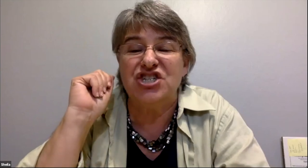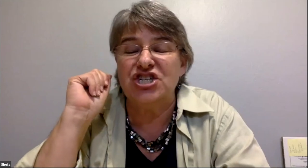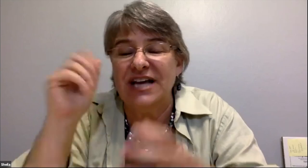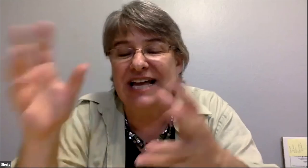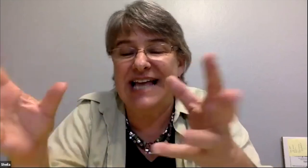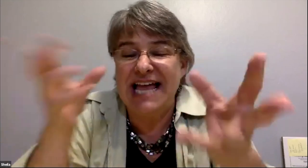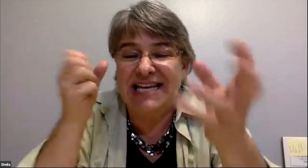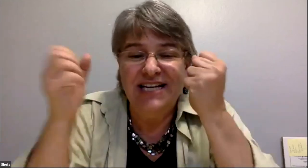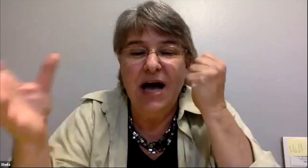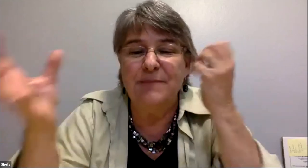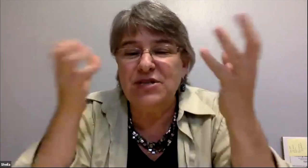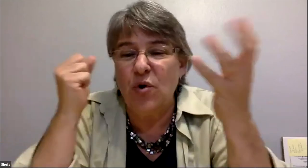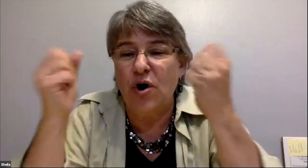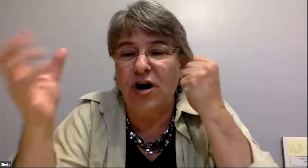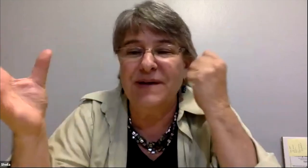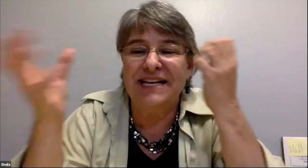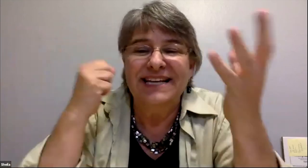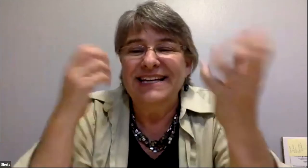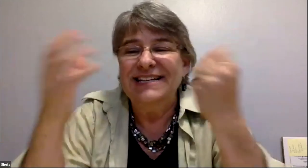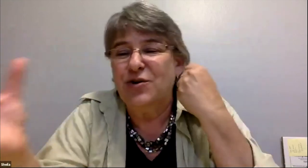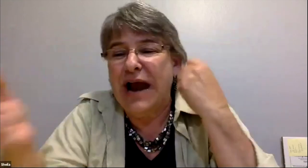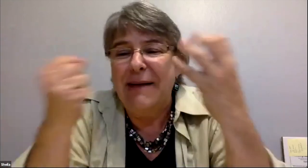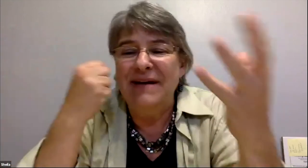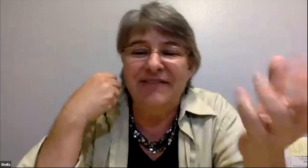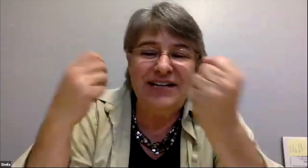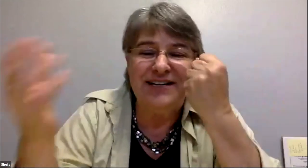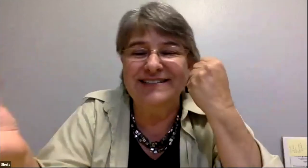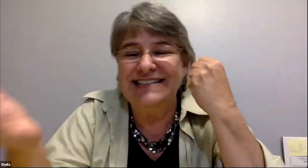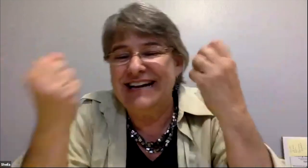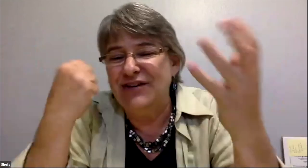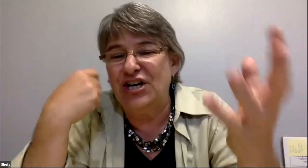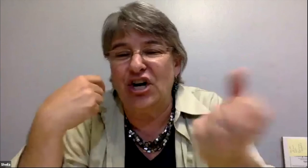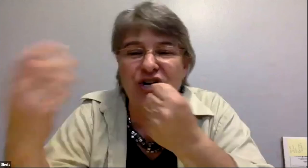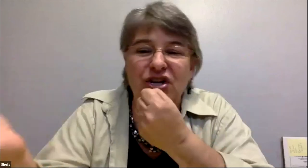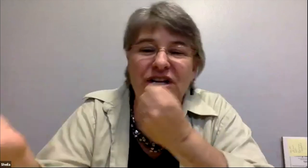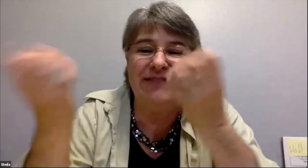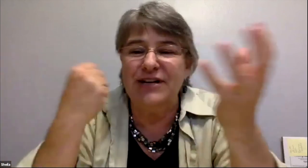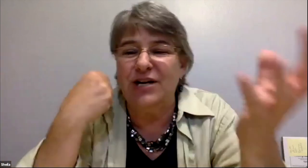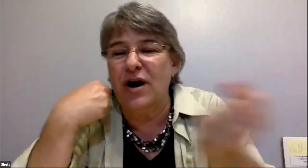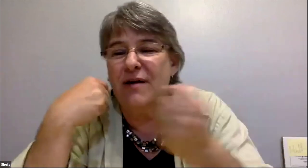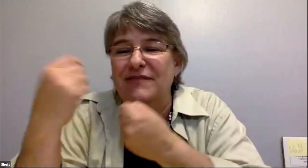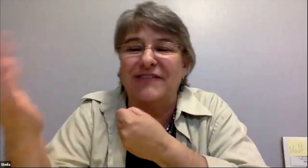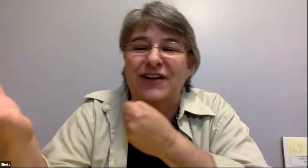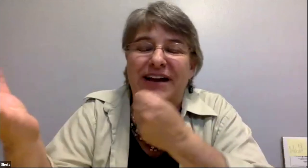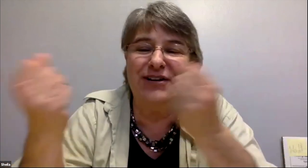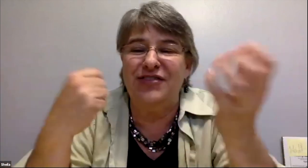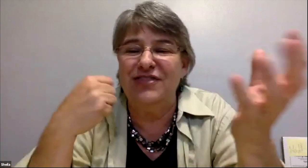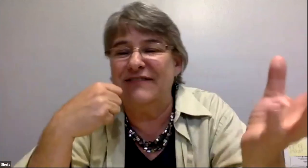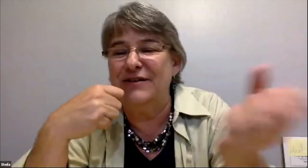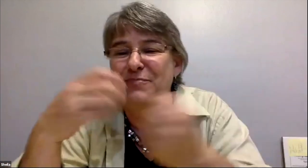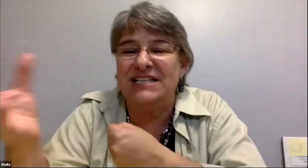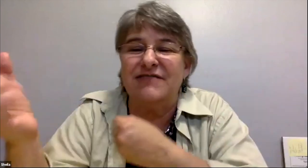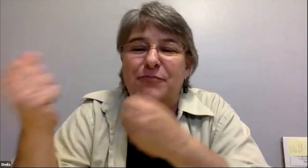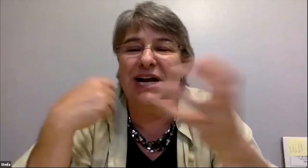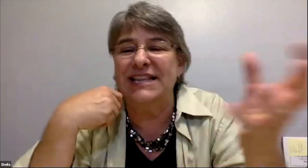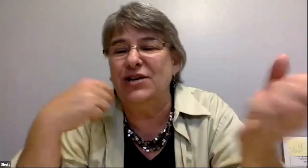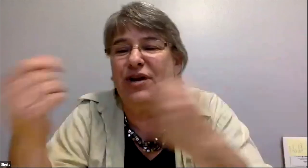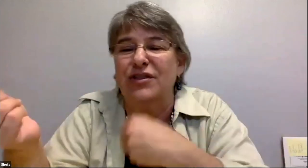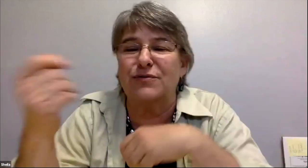and and and grab every every kernel and every crumb of every every every piece of bread that you can throw